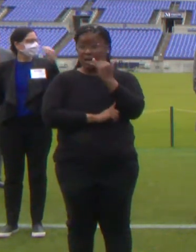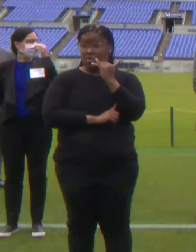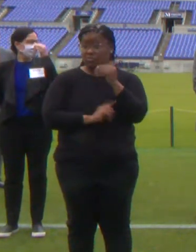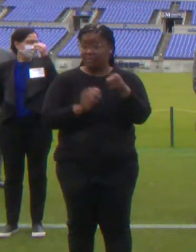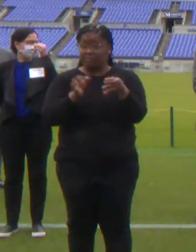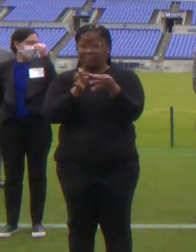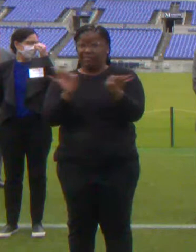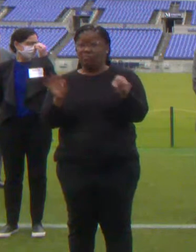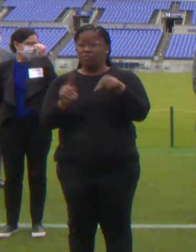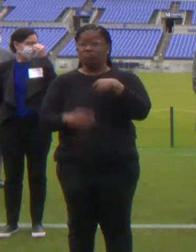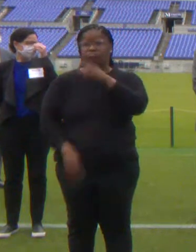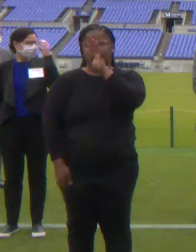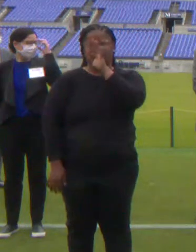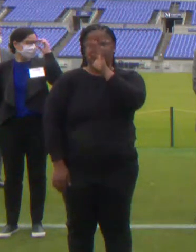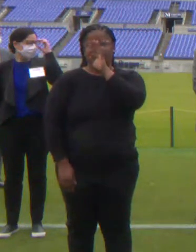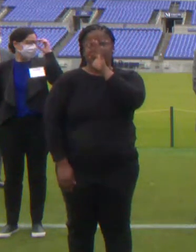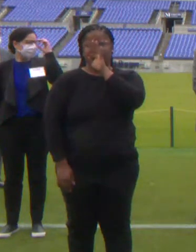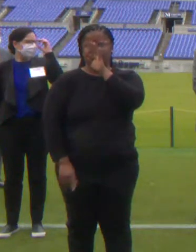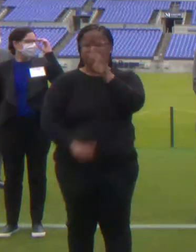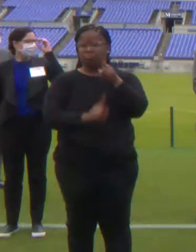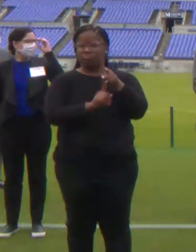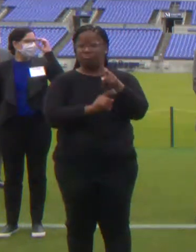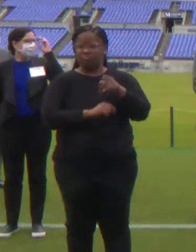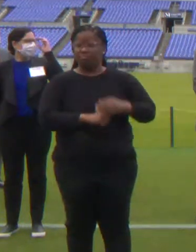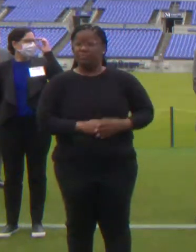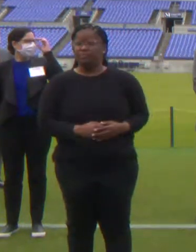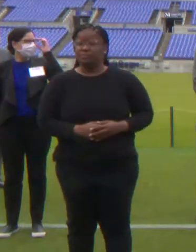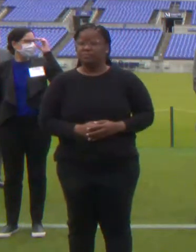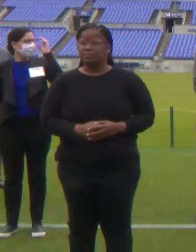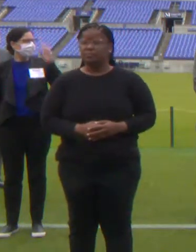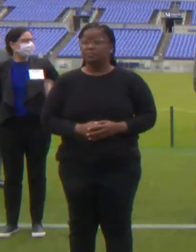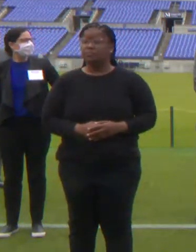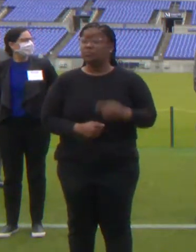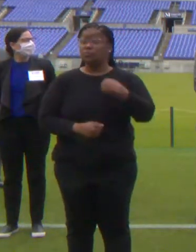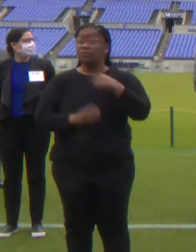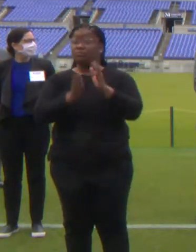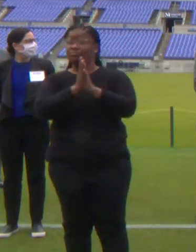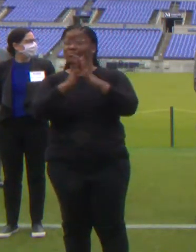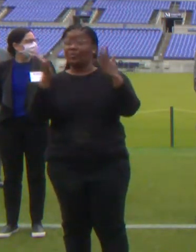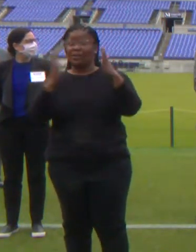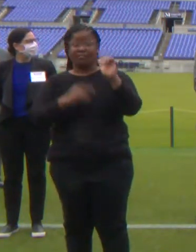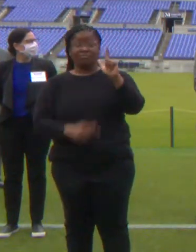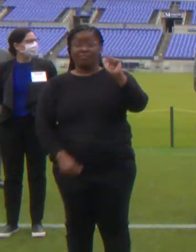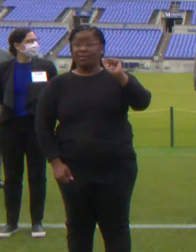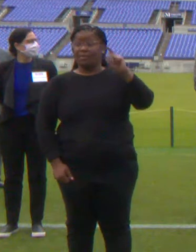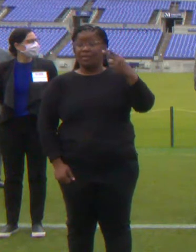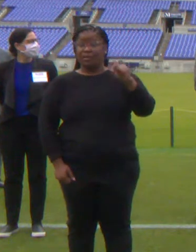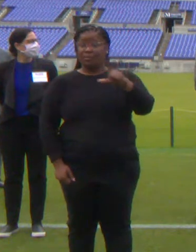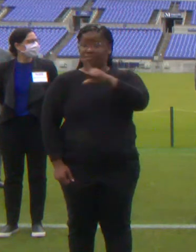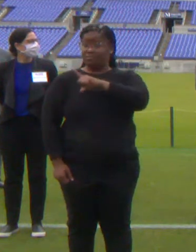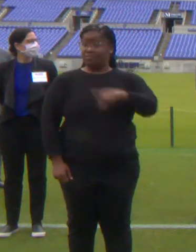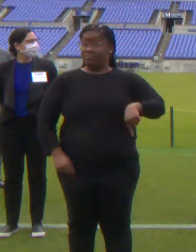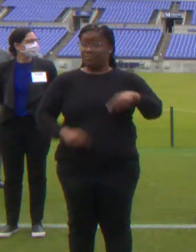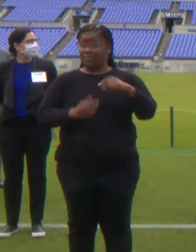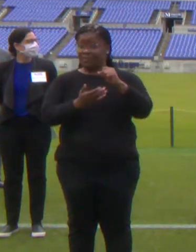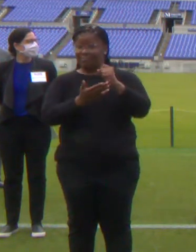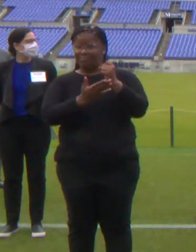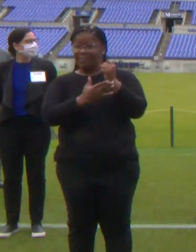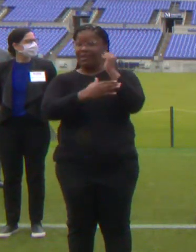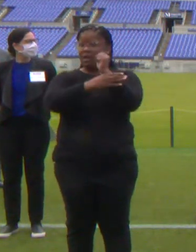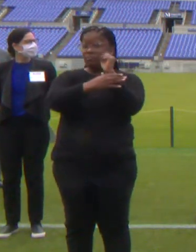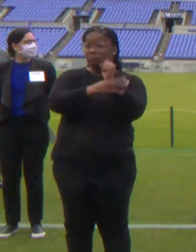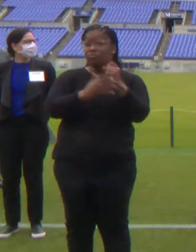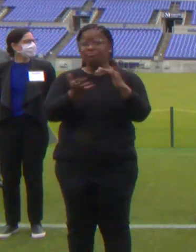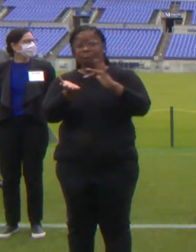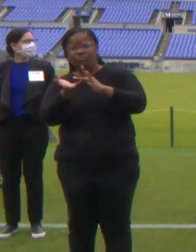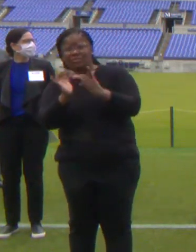upon you. Absolute praise you to Allah, the Lord of Abraham and Moses and Jesus and Muhammad on whom the